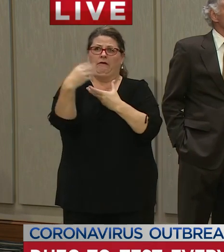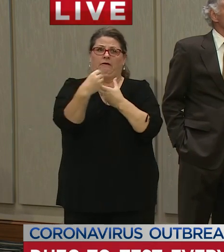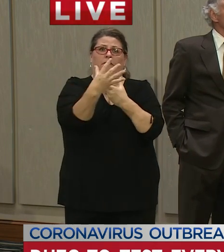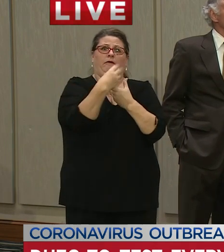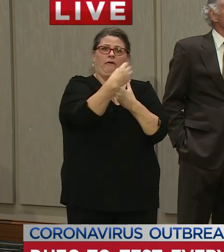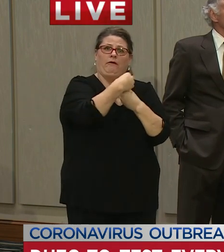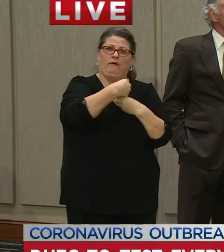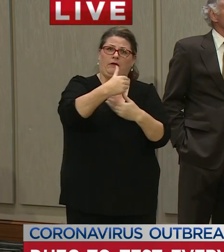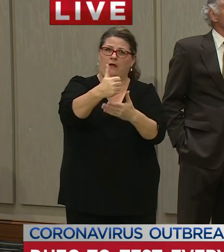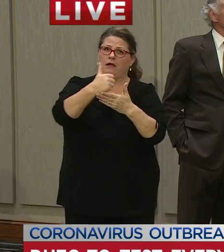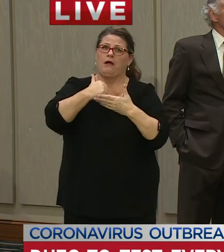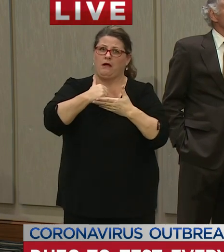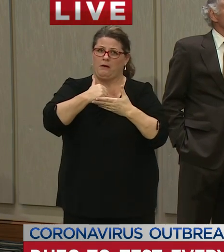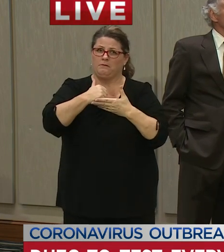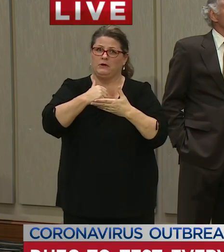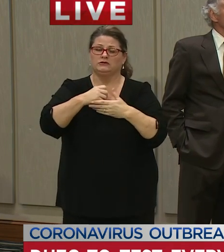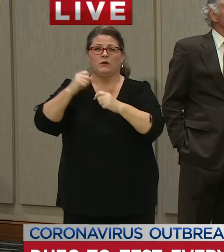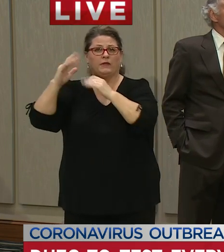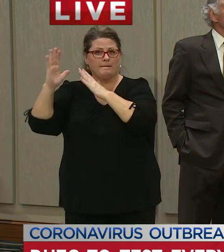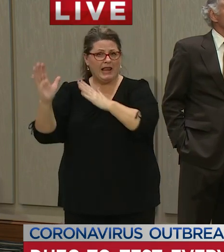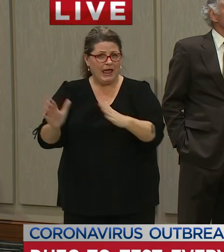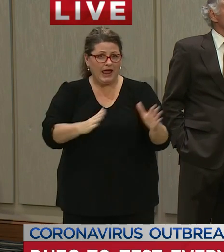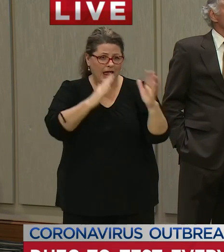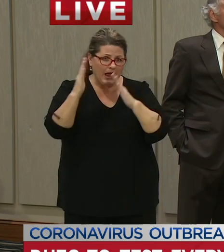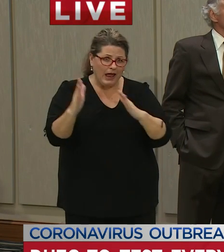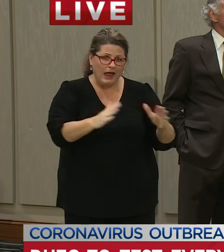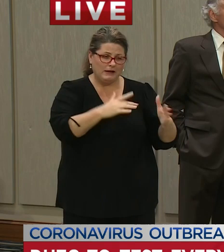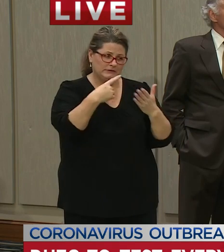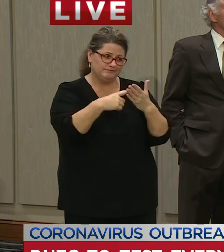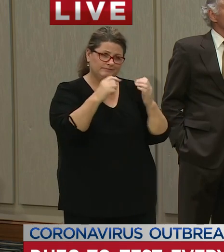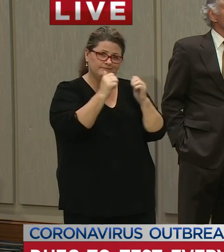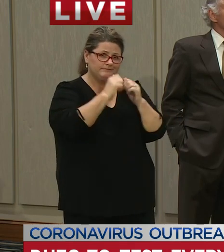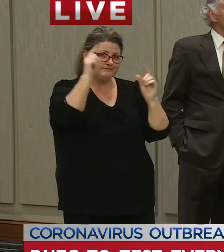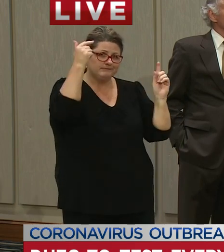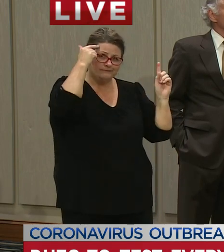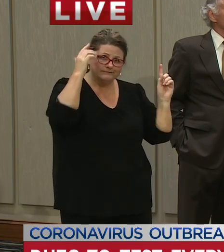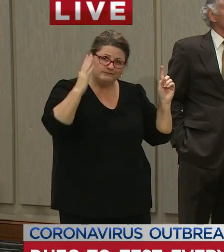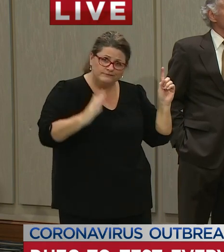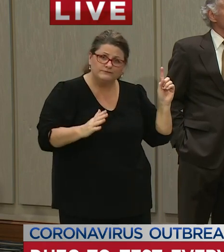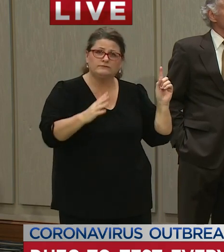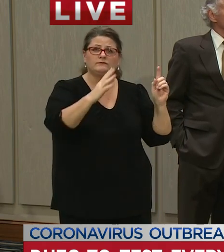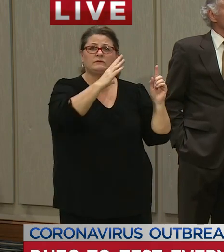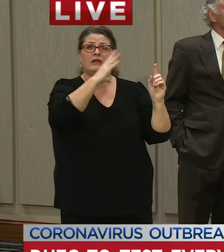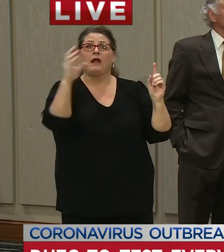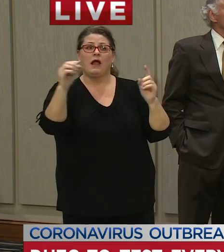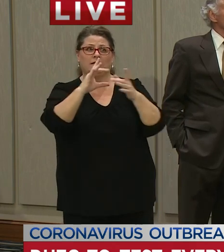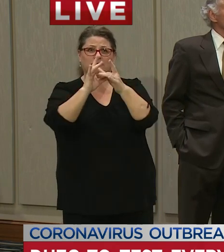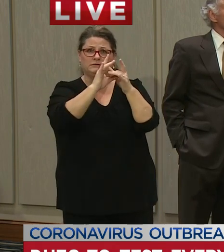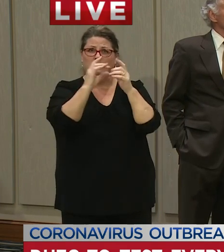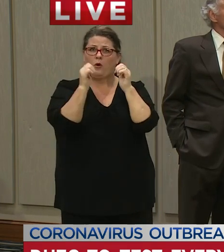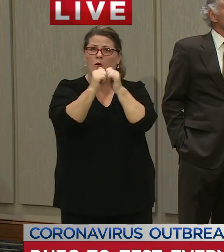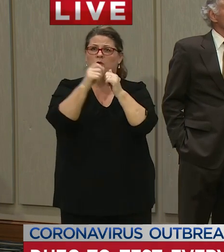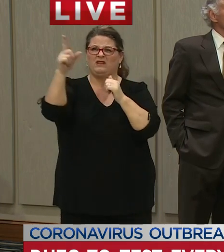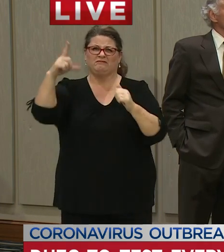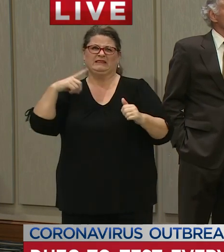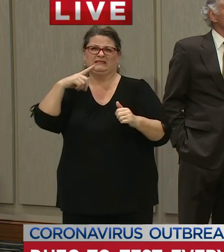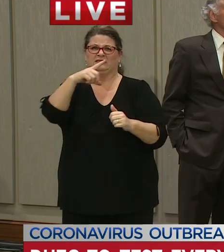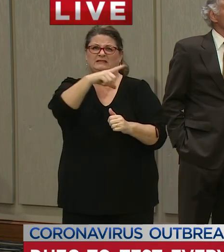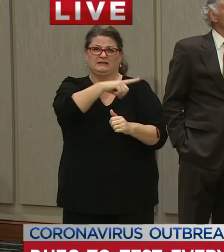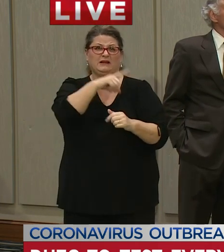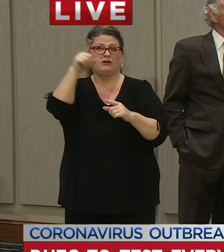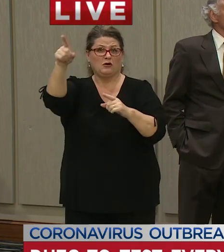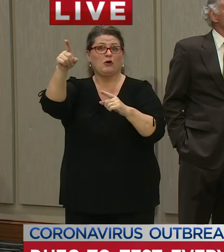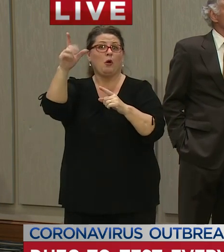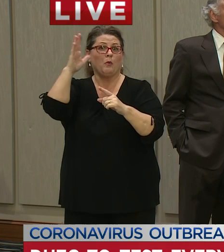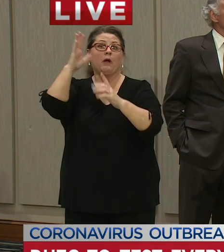overall plans being developed and discussed with the governor's office and in collaboration with the general assembly as they